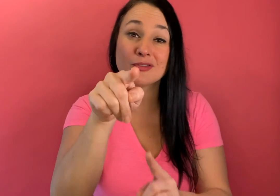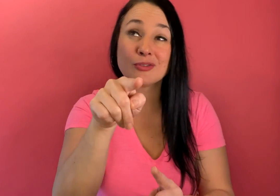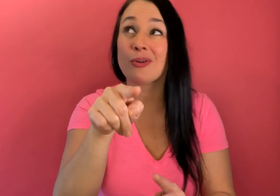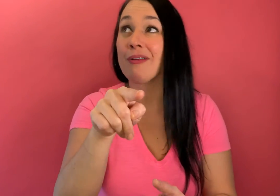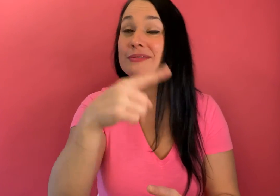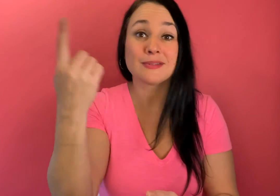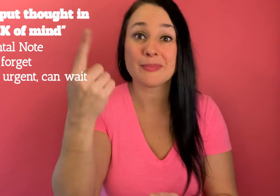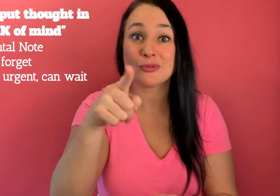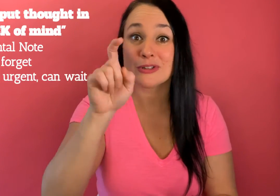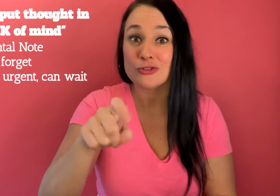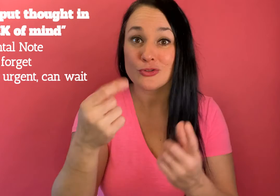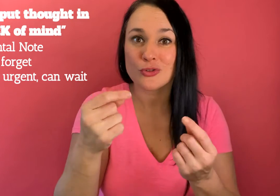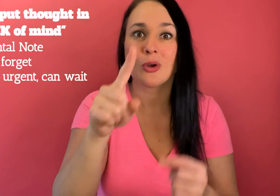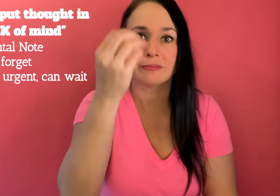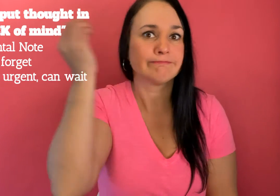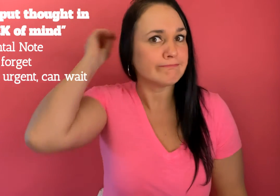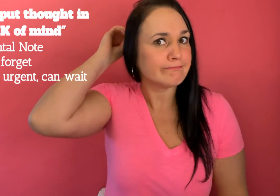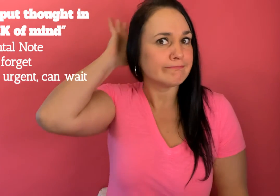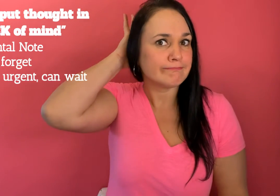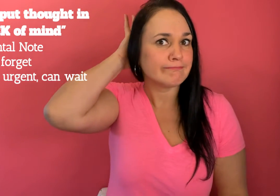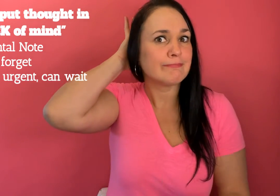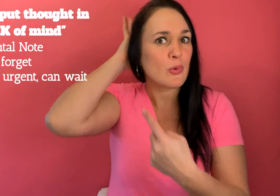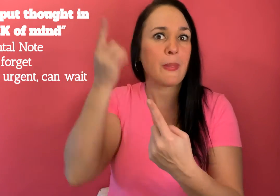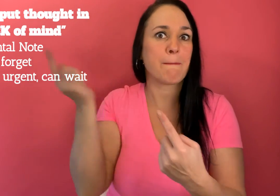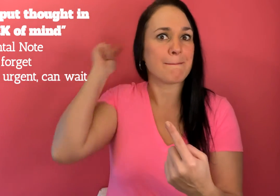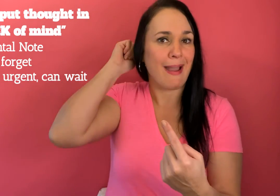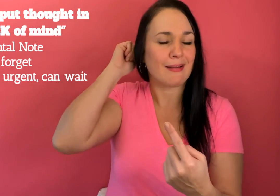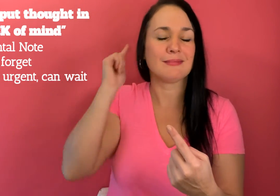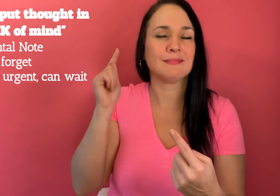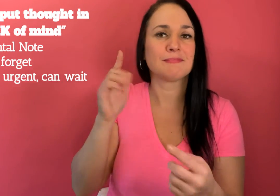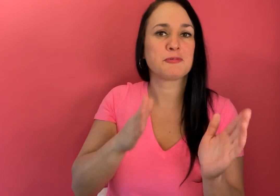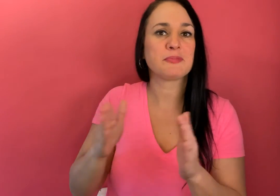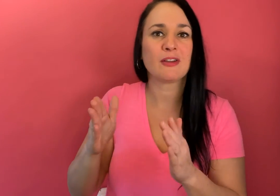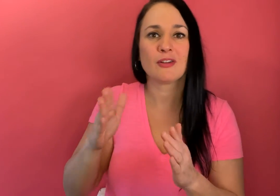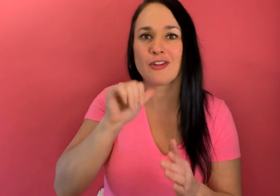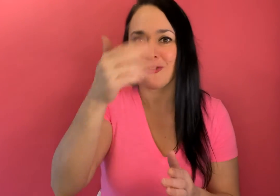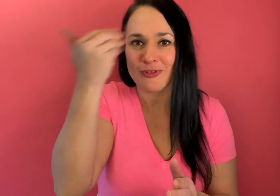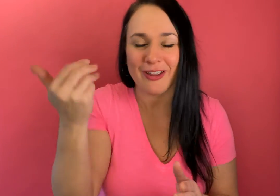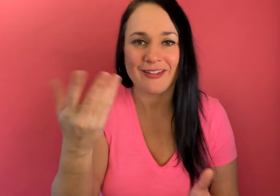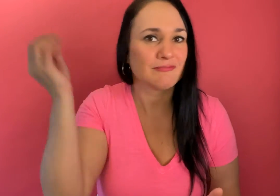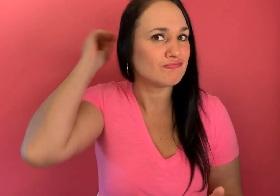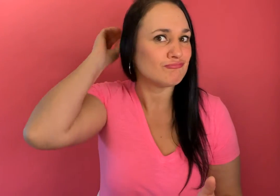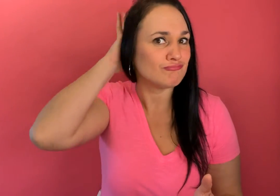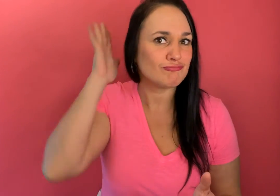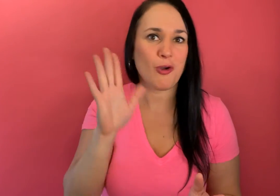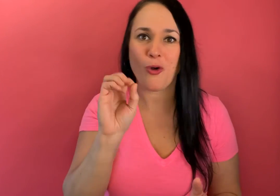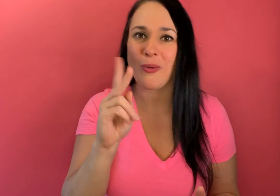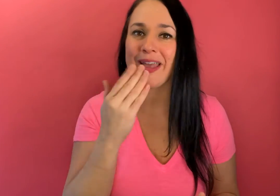about something and you need to maybe stick to the back of your mind to prepare yourself so you don't forget you'll say okay thanks